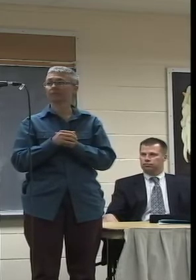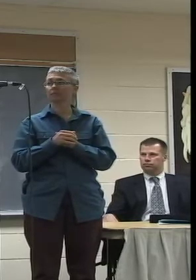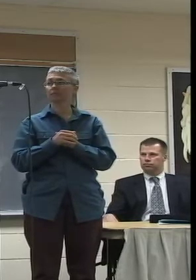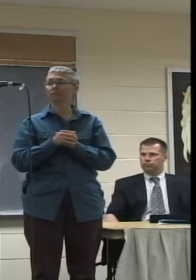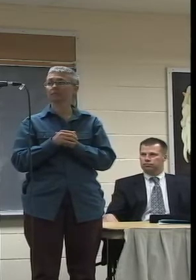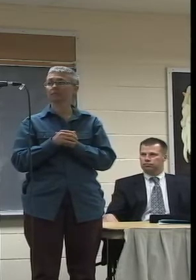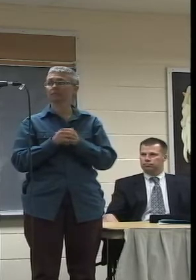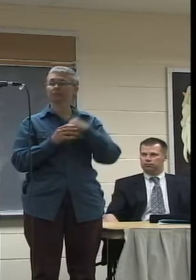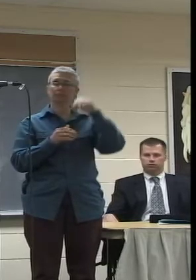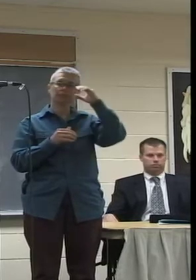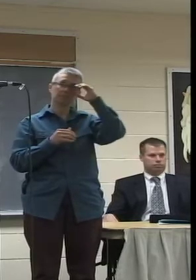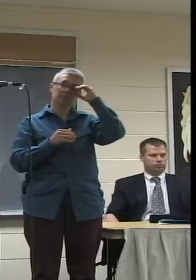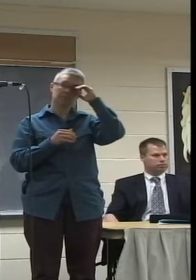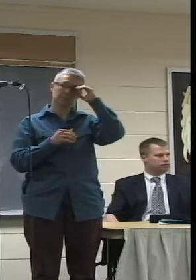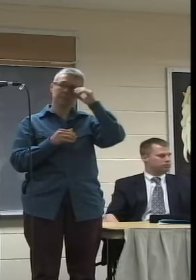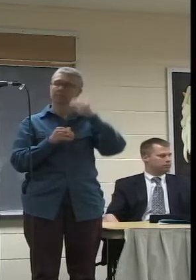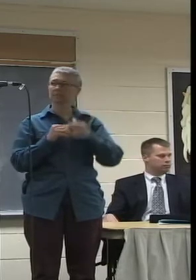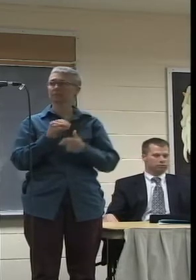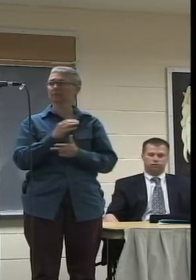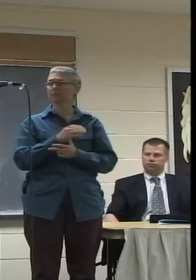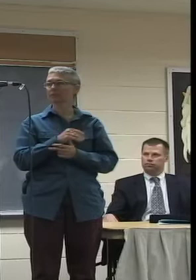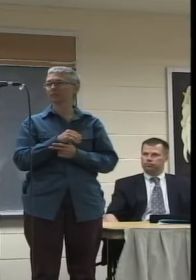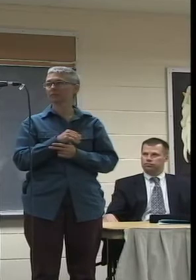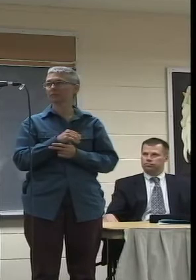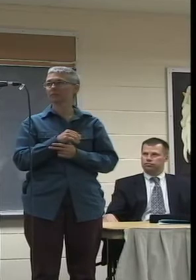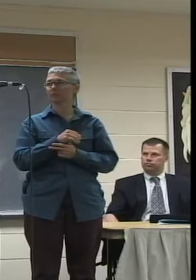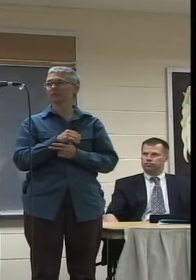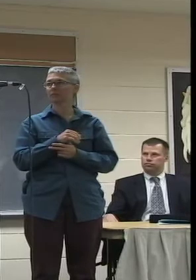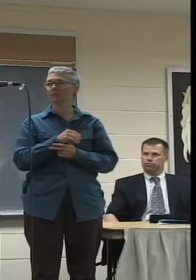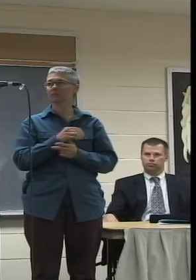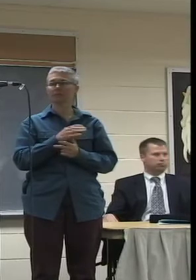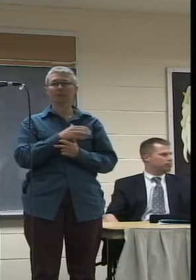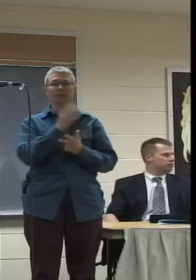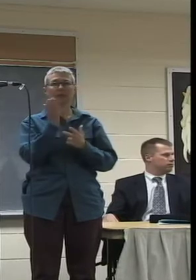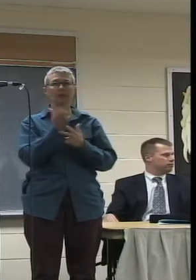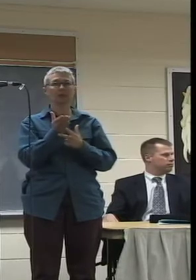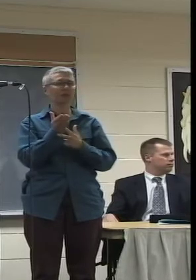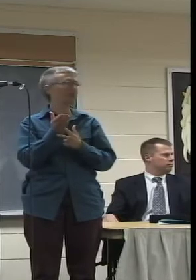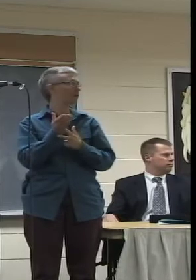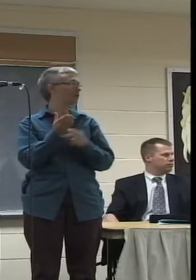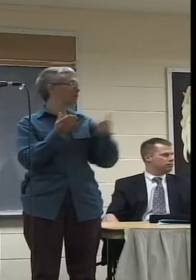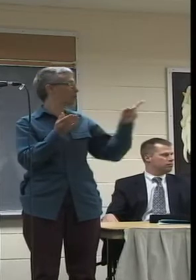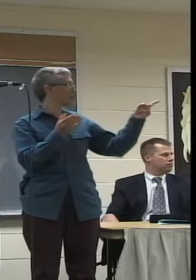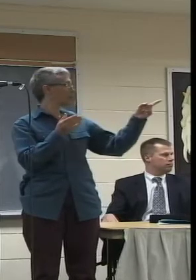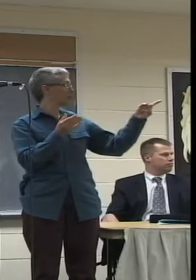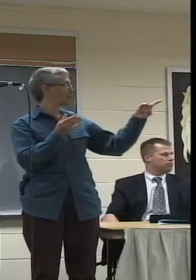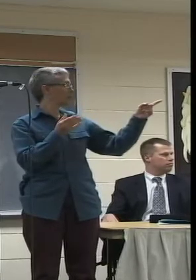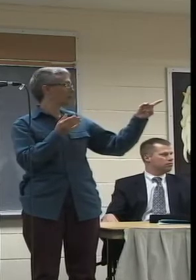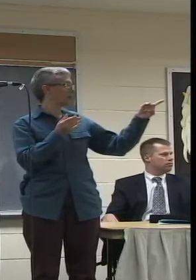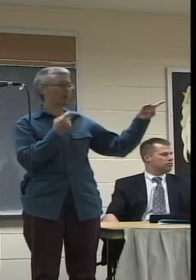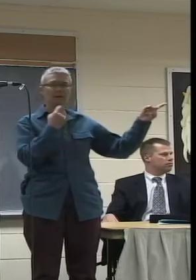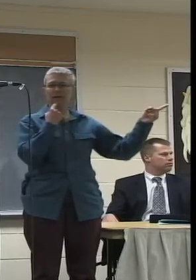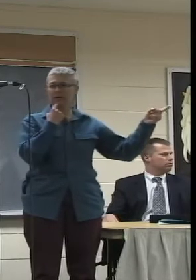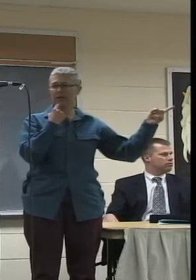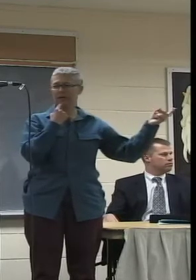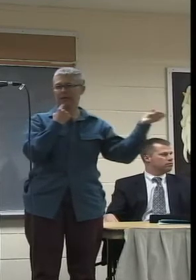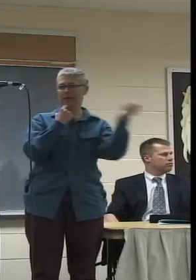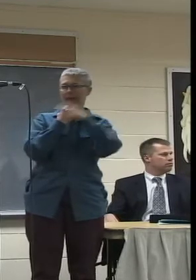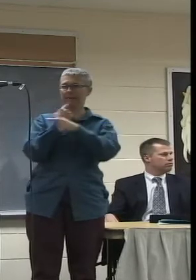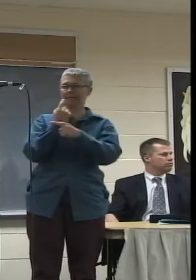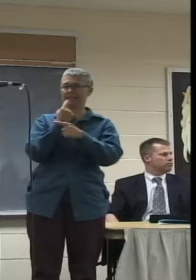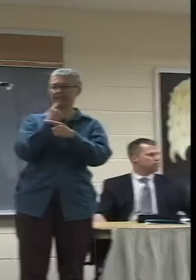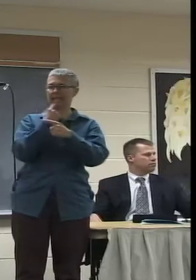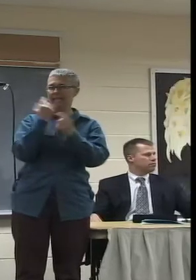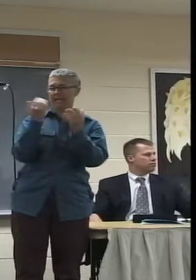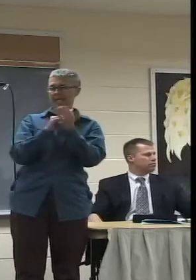The next is a request to Comcast. that other to what you just mentioned? I am